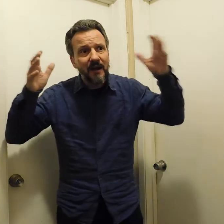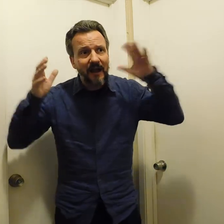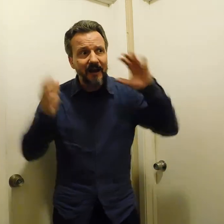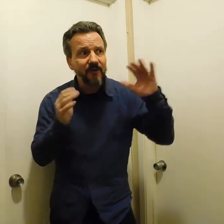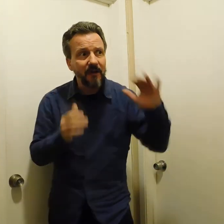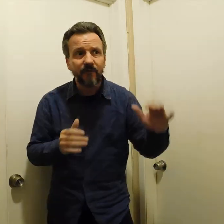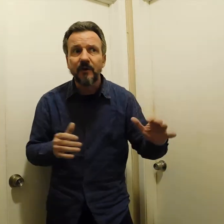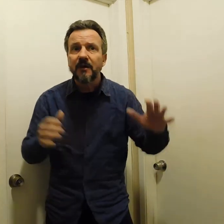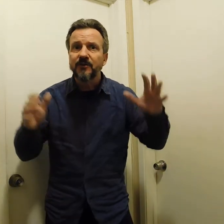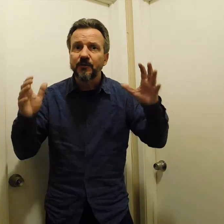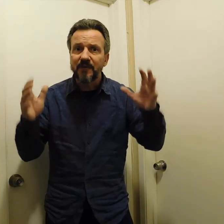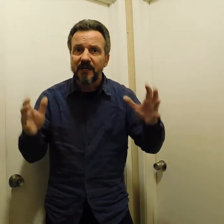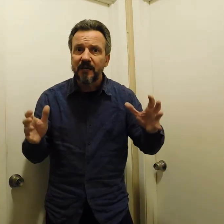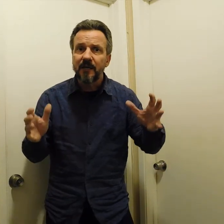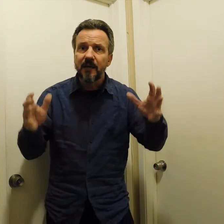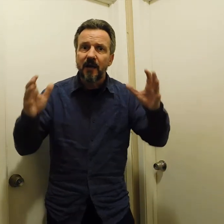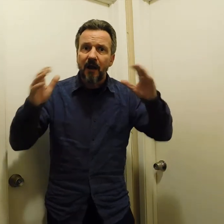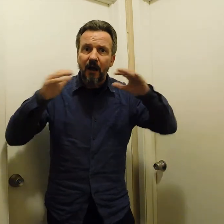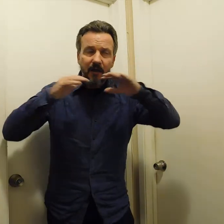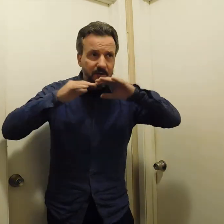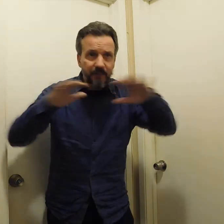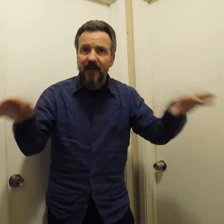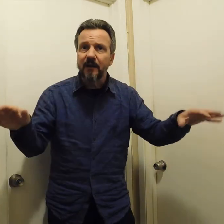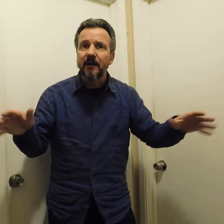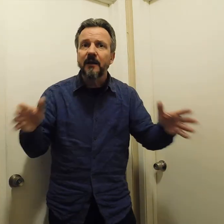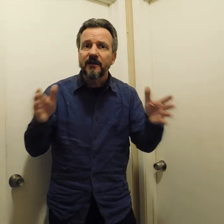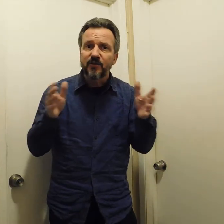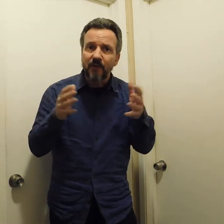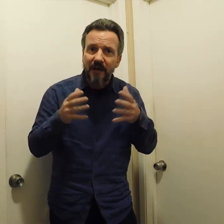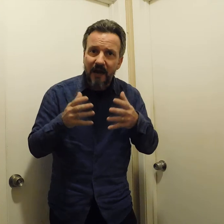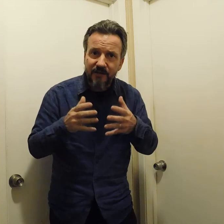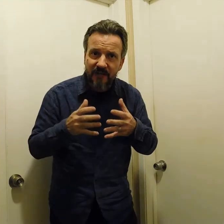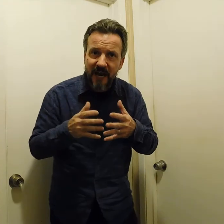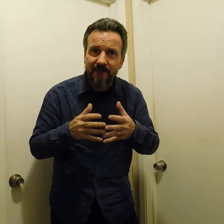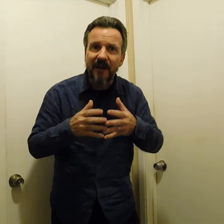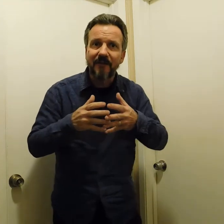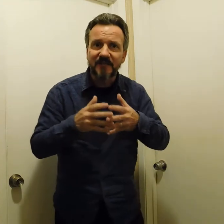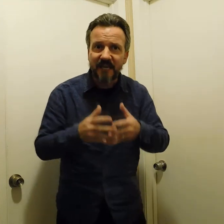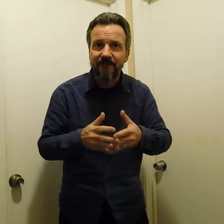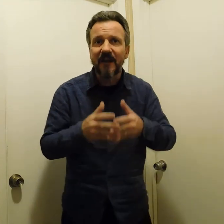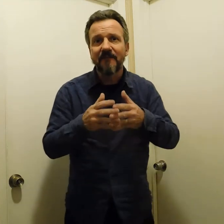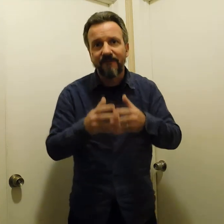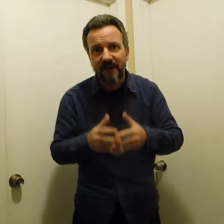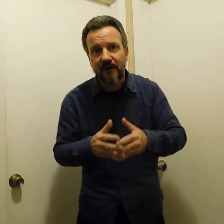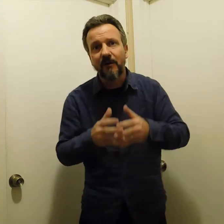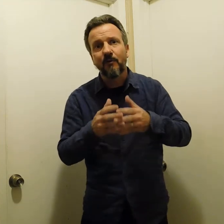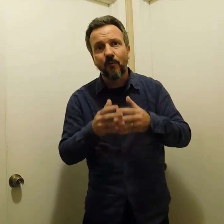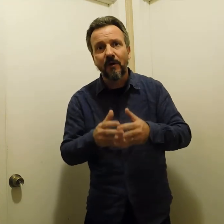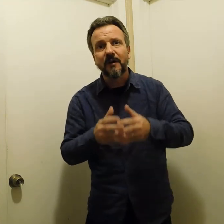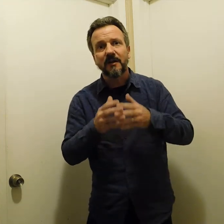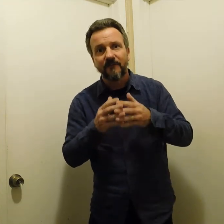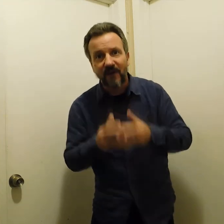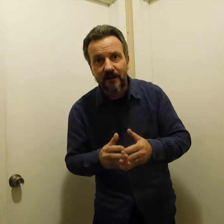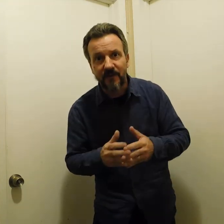it at every level to be eliminated so we can actually have a safe and fair work environment.